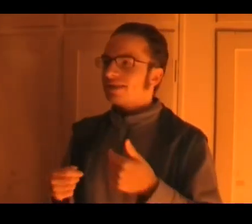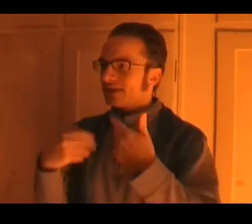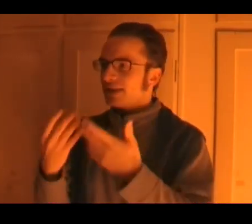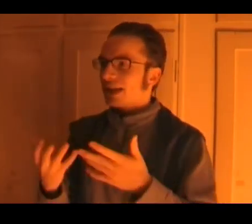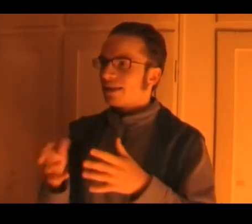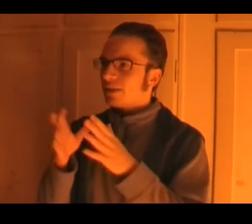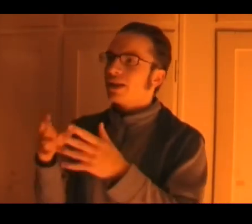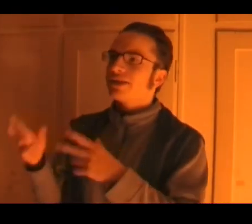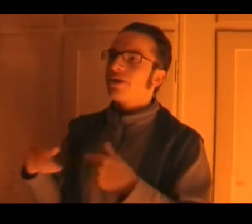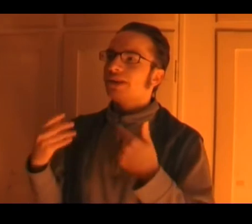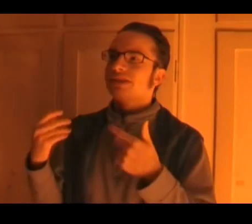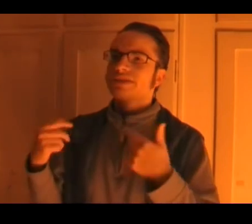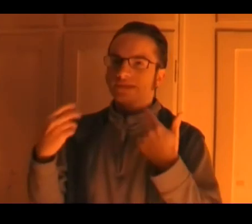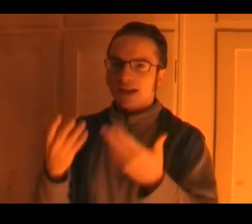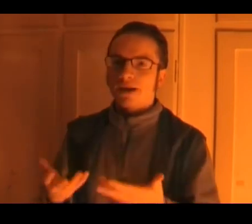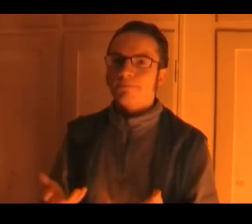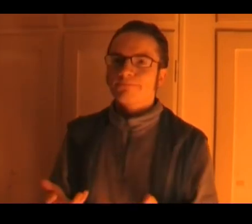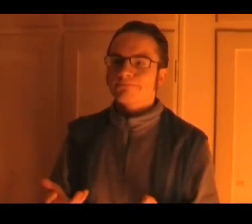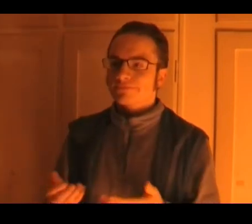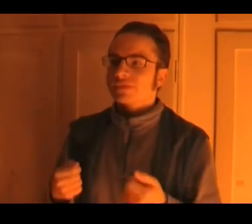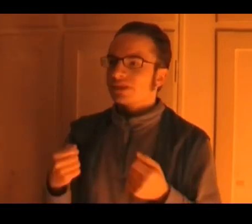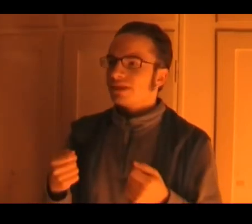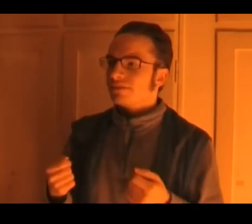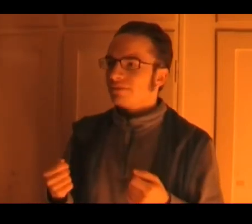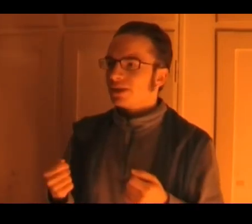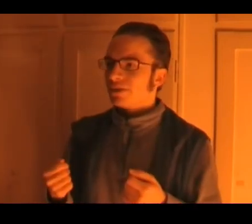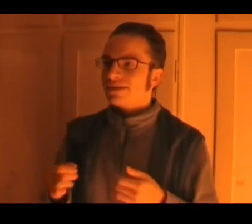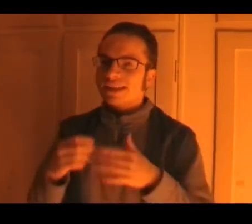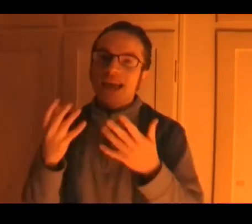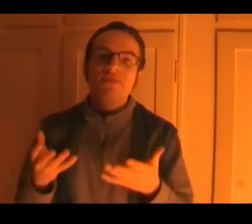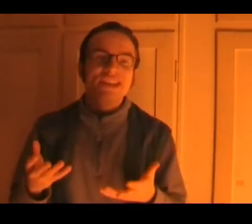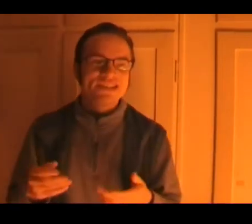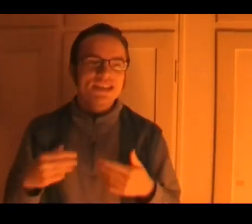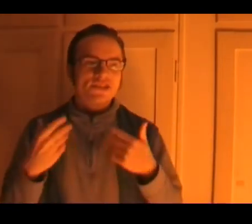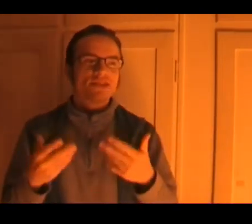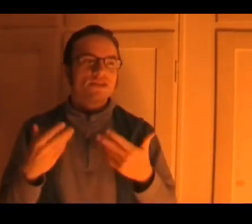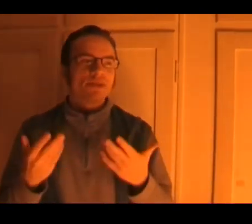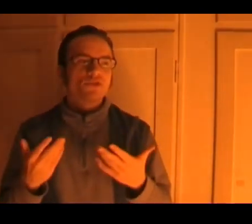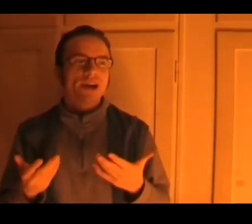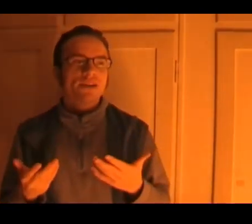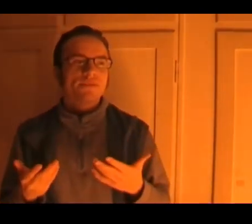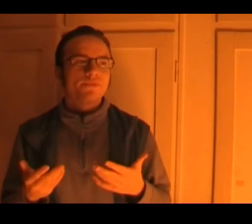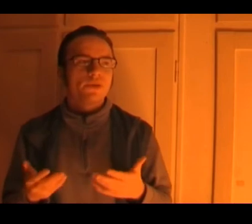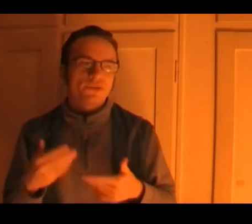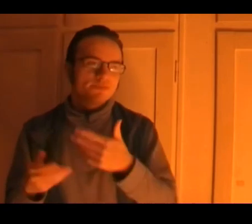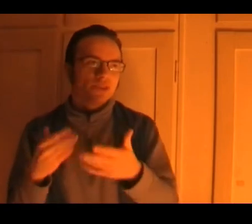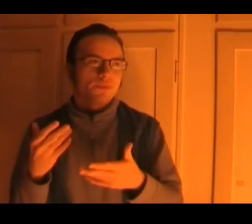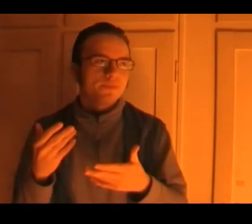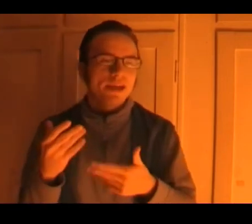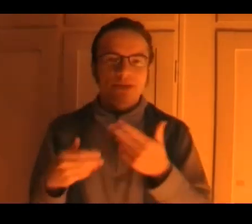like the military's um you know it's it's evidence it's them trying to or you know yeah them